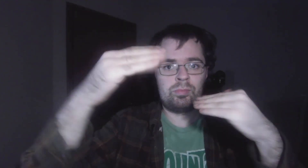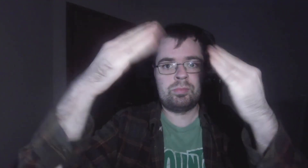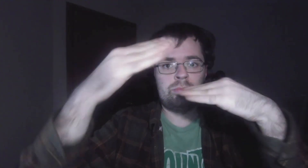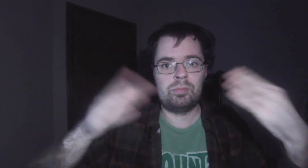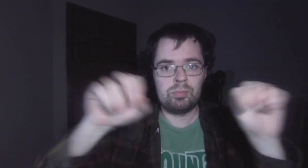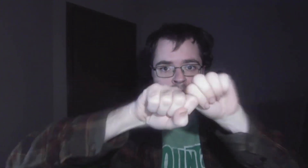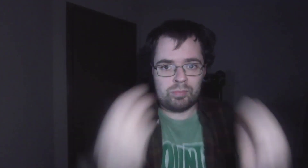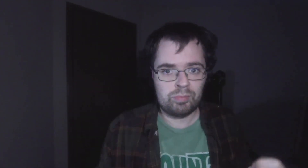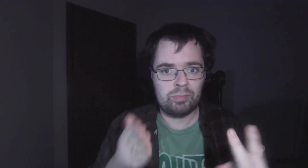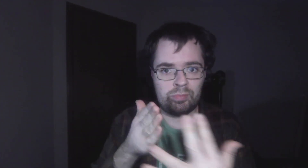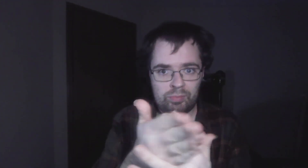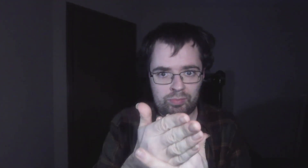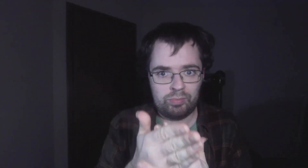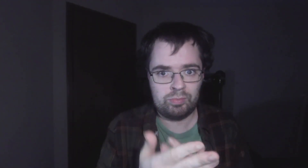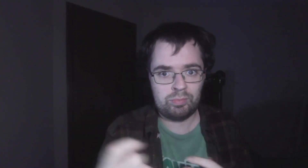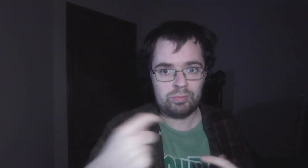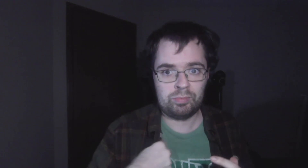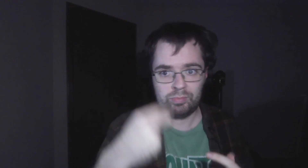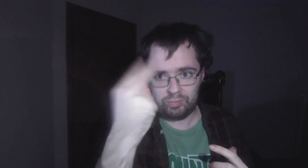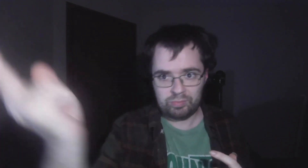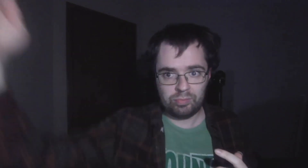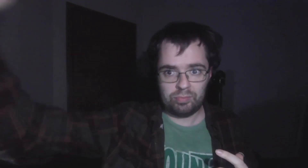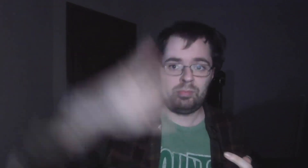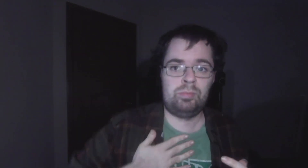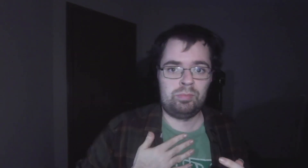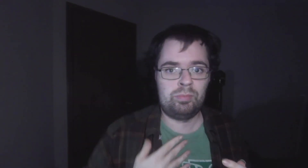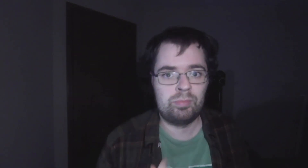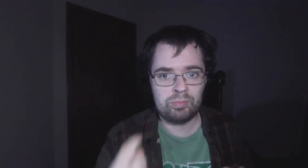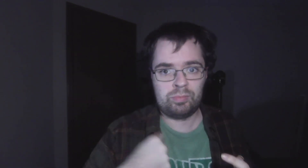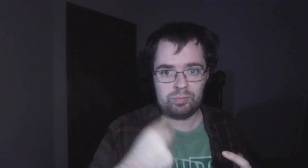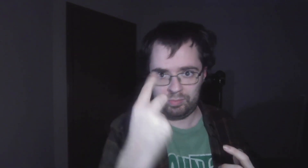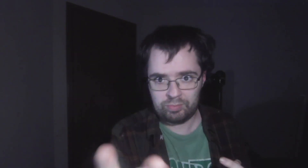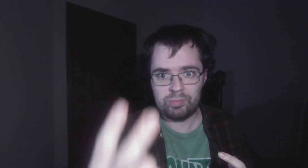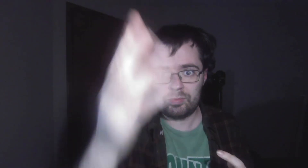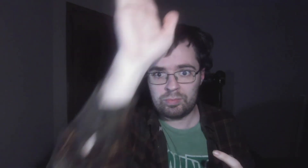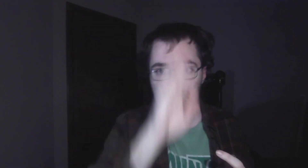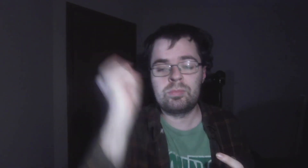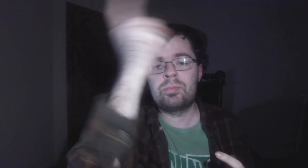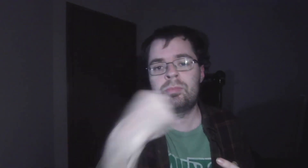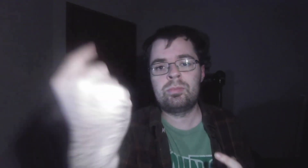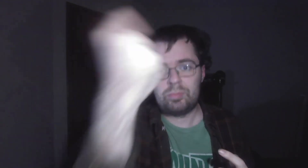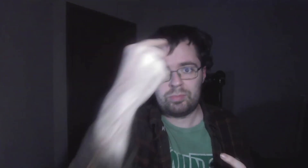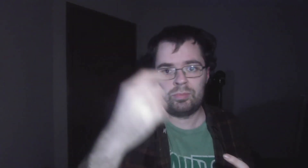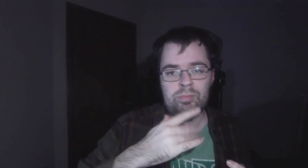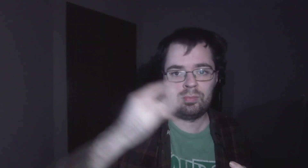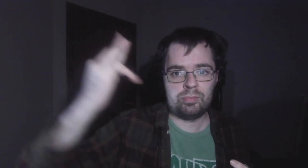breaking through. I see grace, I see God's face, shining